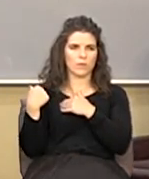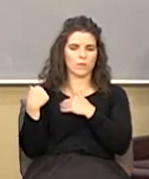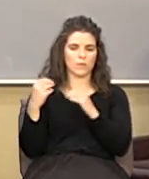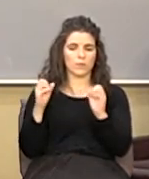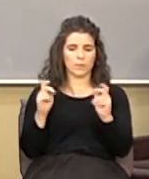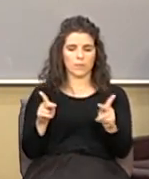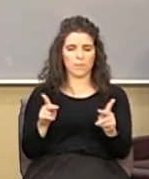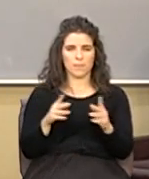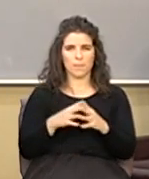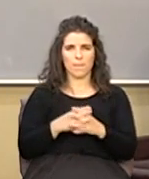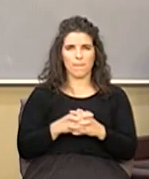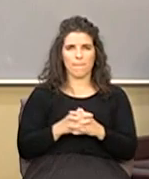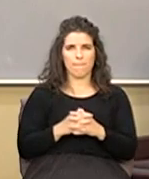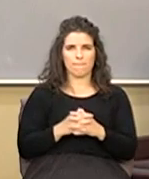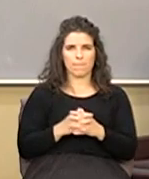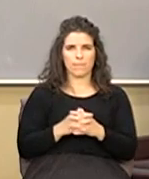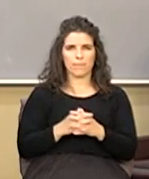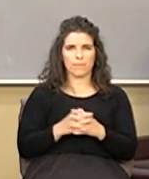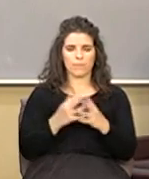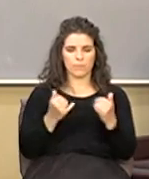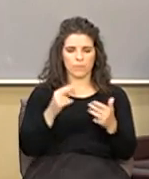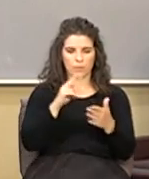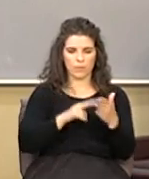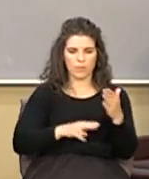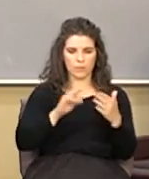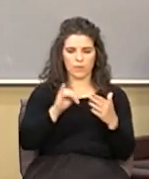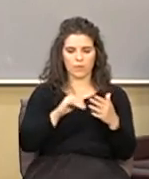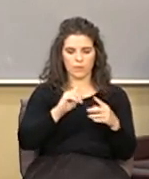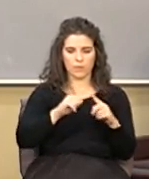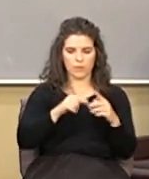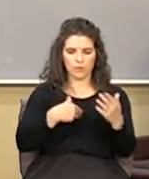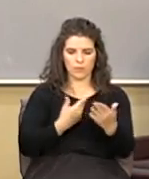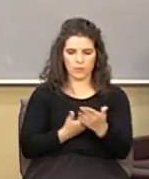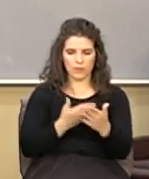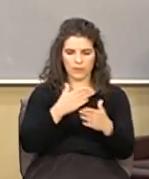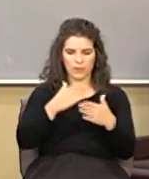okay now I'm reading you that because I want to get down here